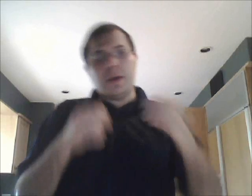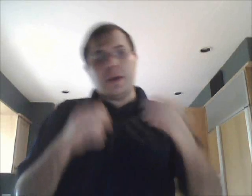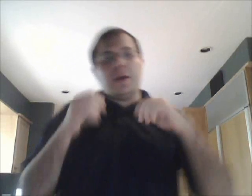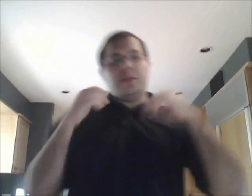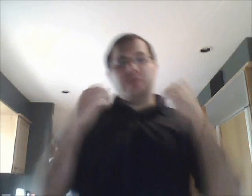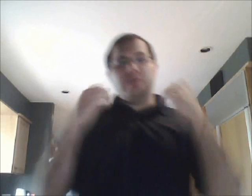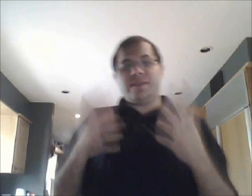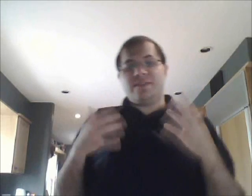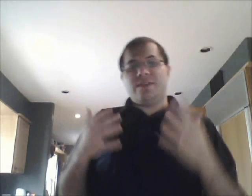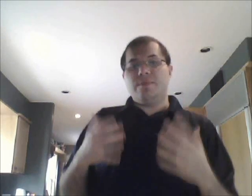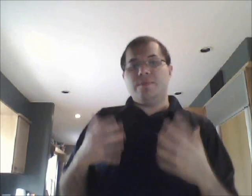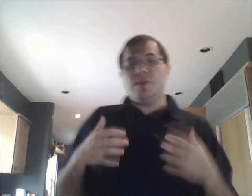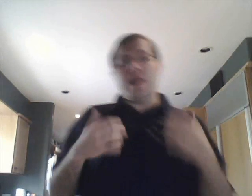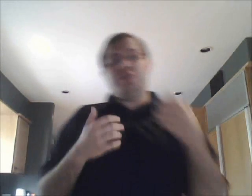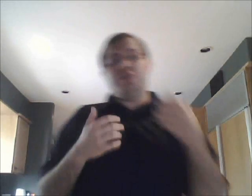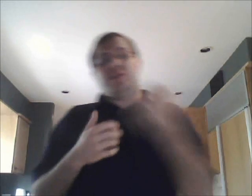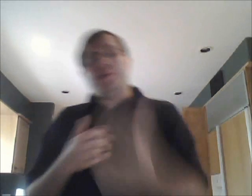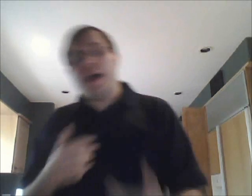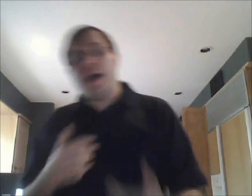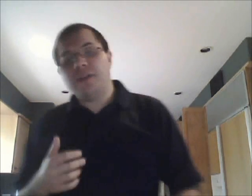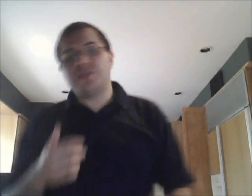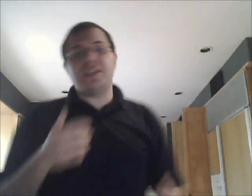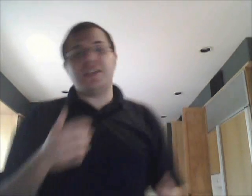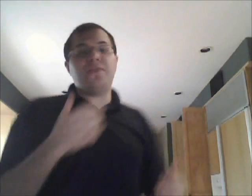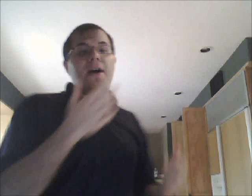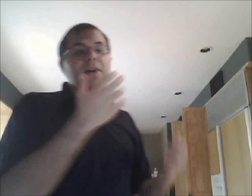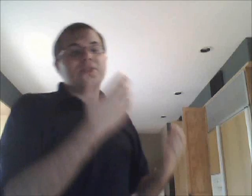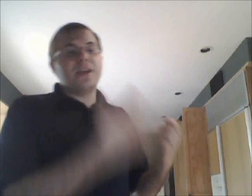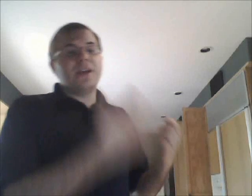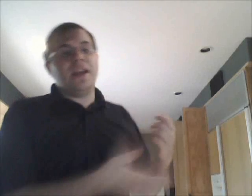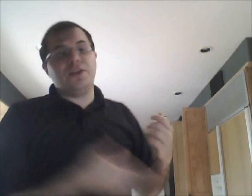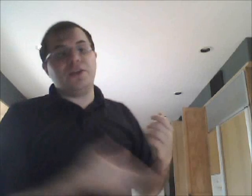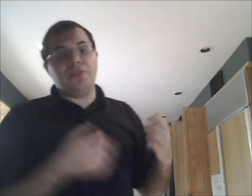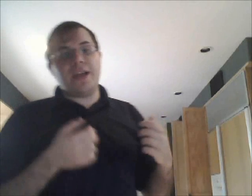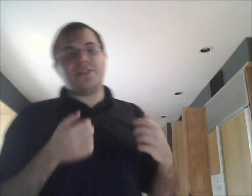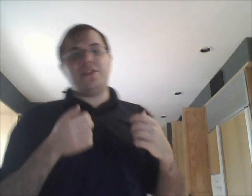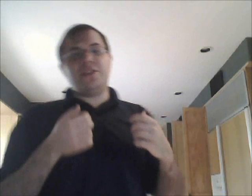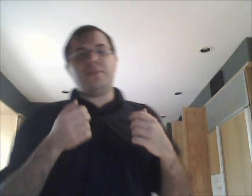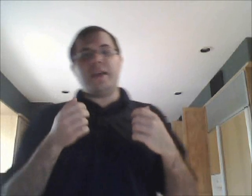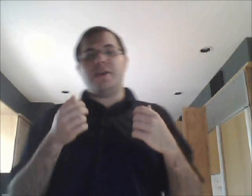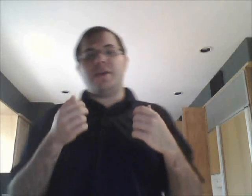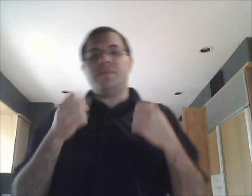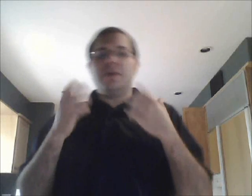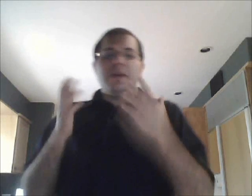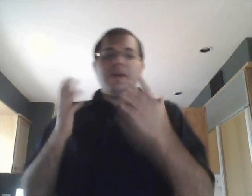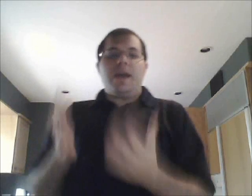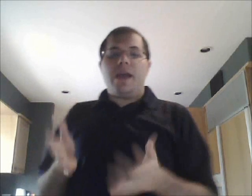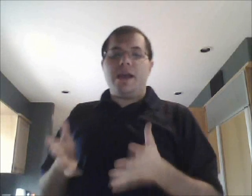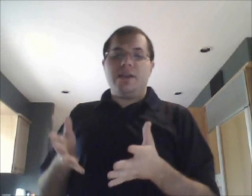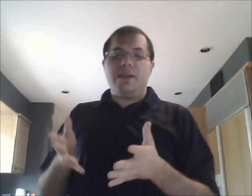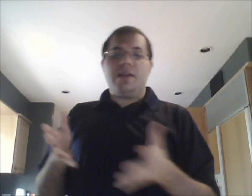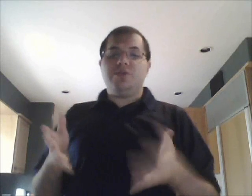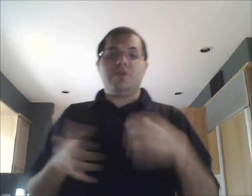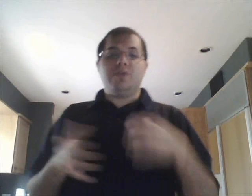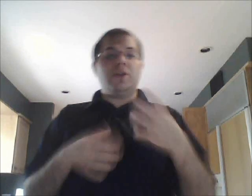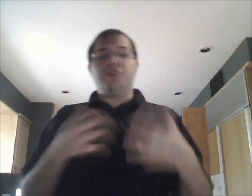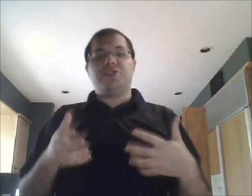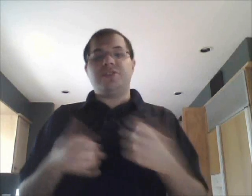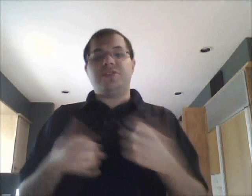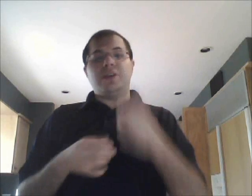The Unix system allowed you to compile your C files allowed you to execute them and it allowed you to look at your system